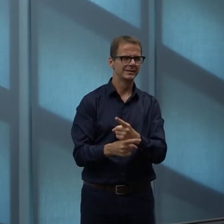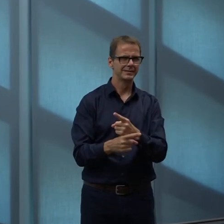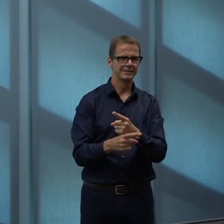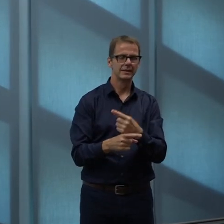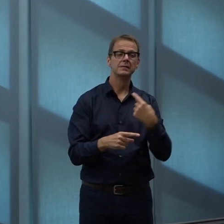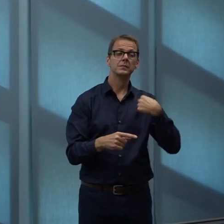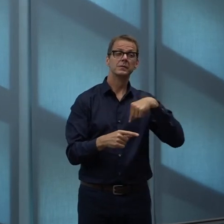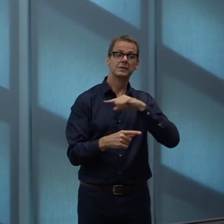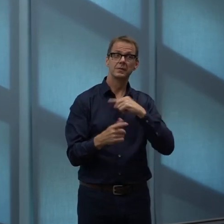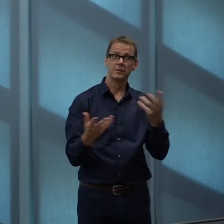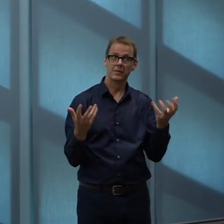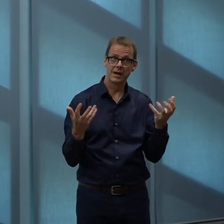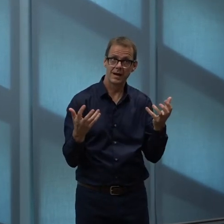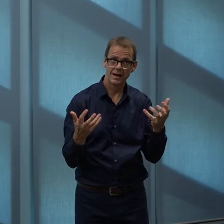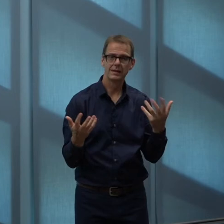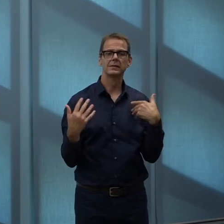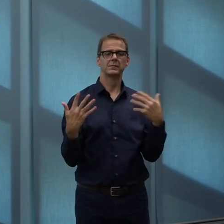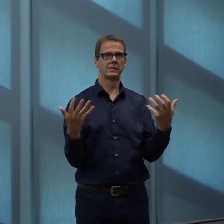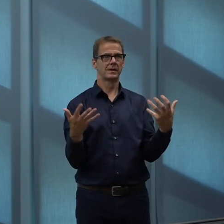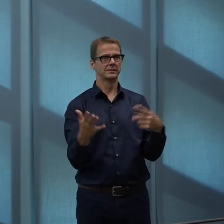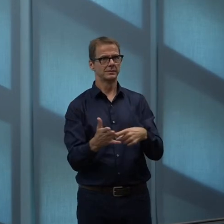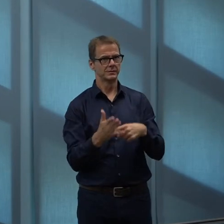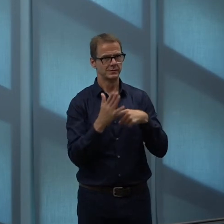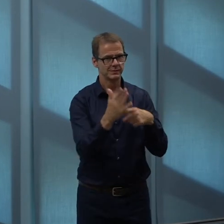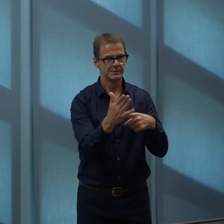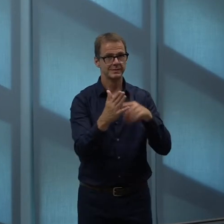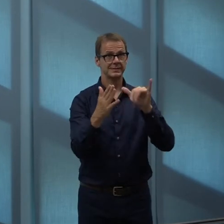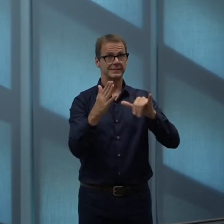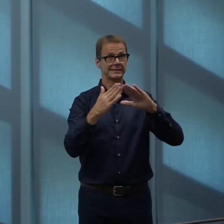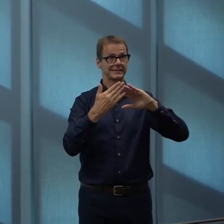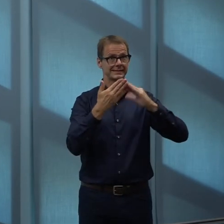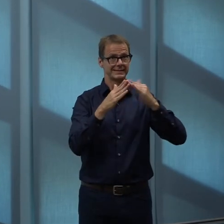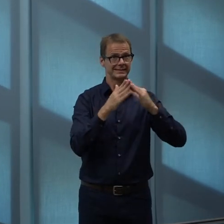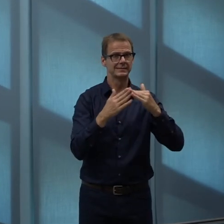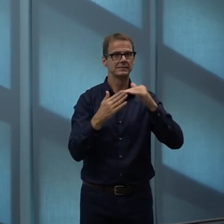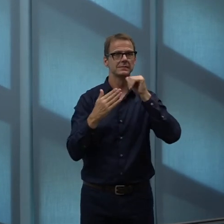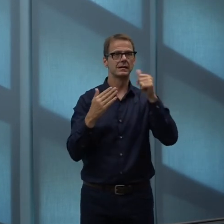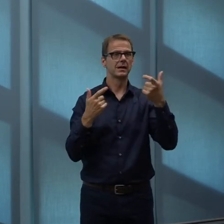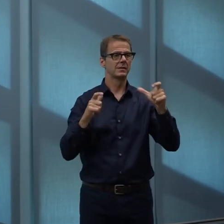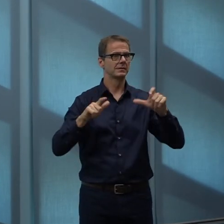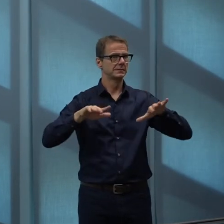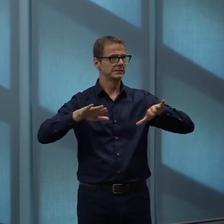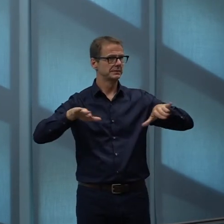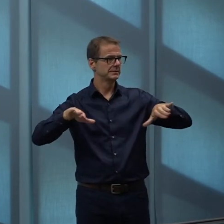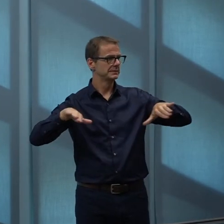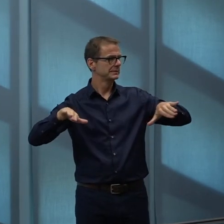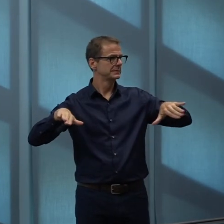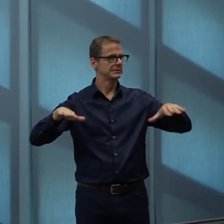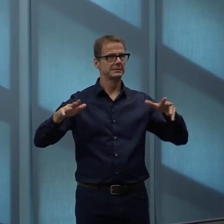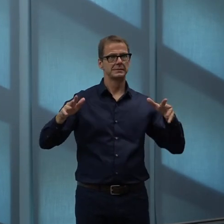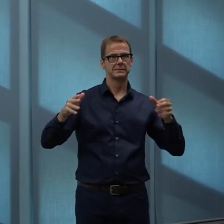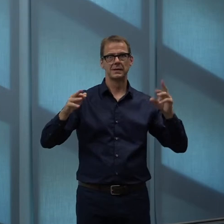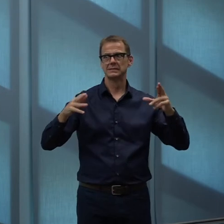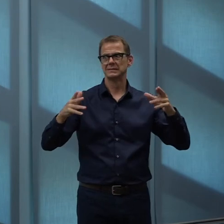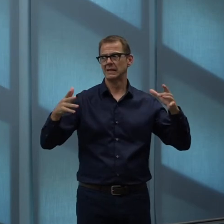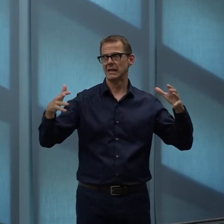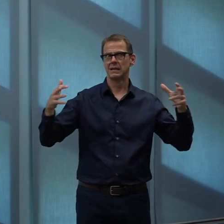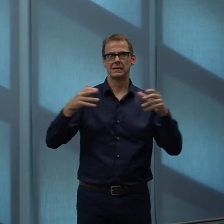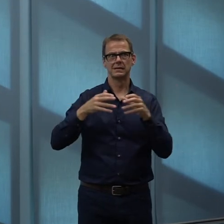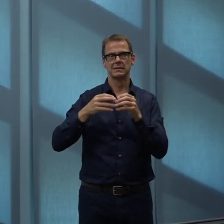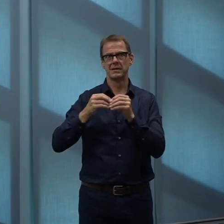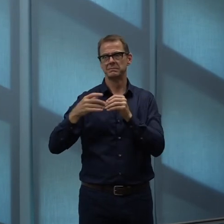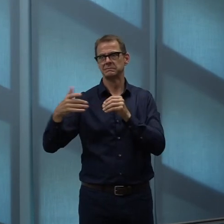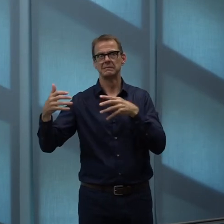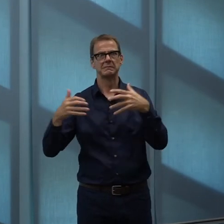dependency, you've actually got systemic change happening to enable more denser, vibrant, walkable, greener